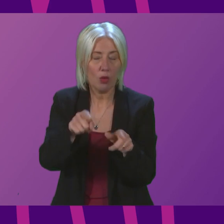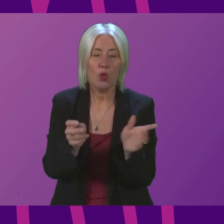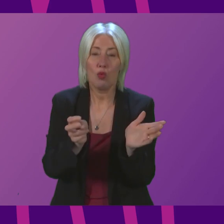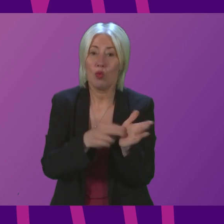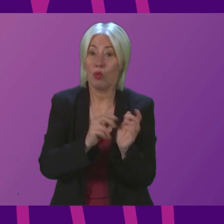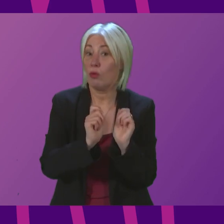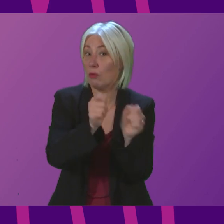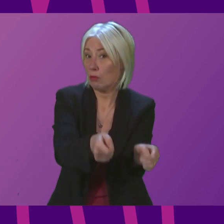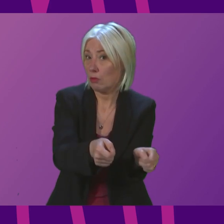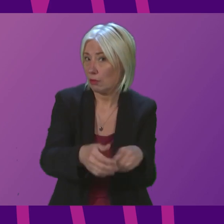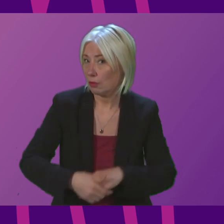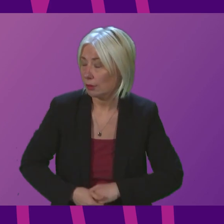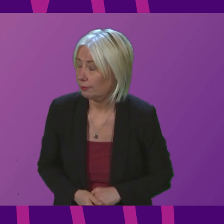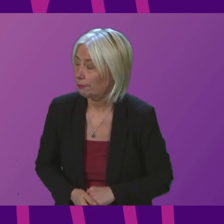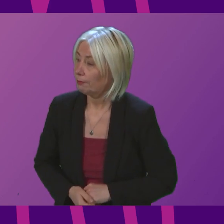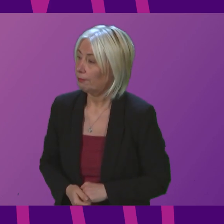Deputy First Minister.